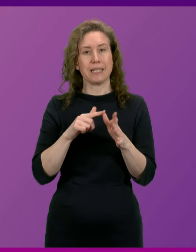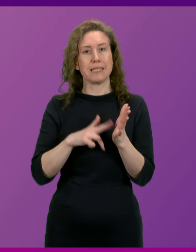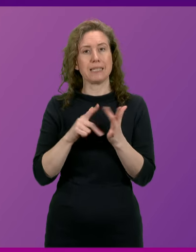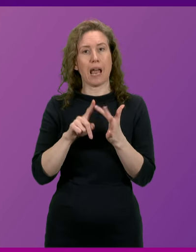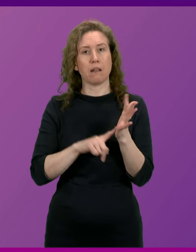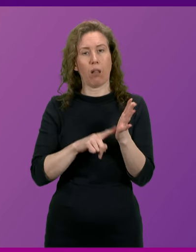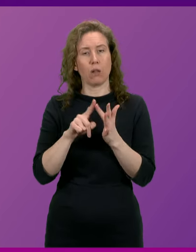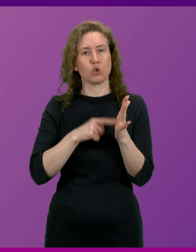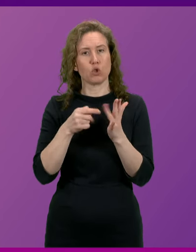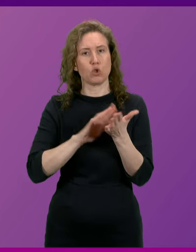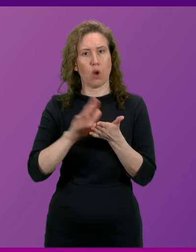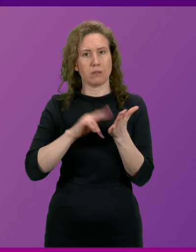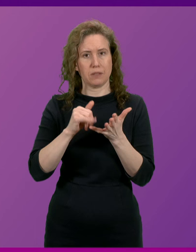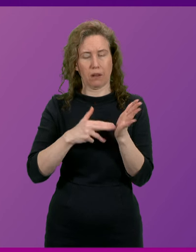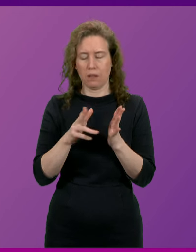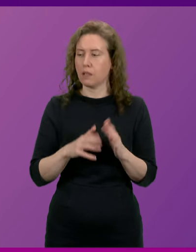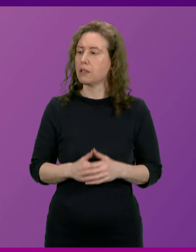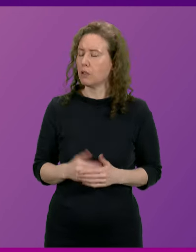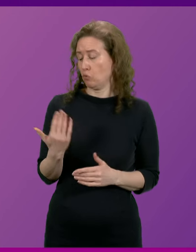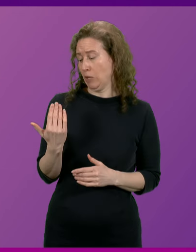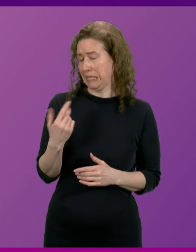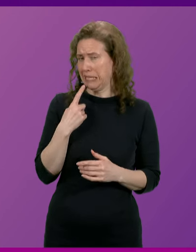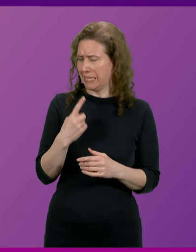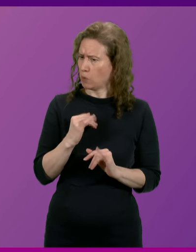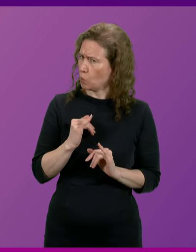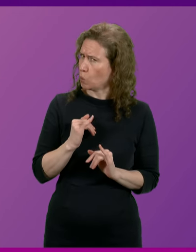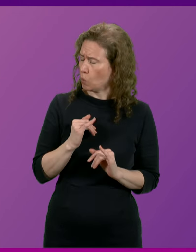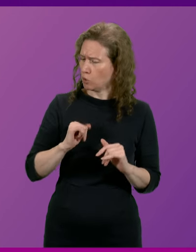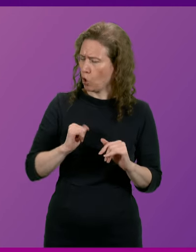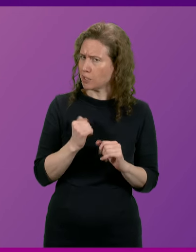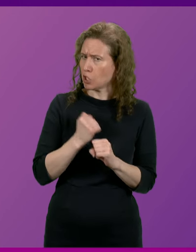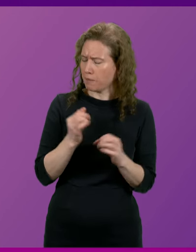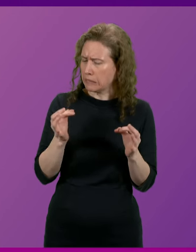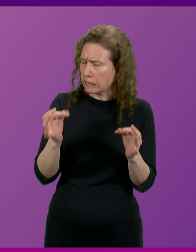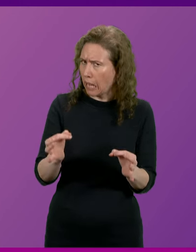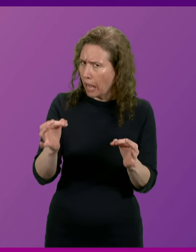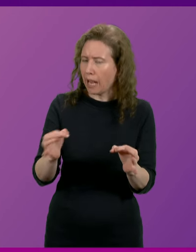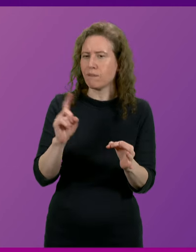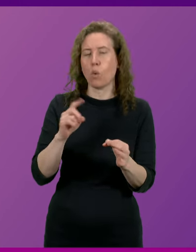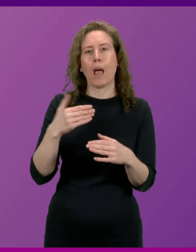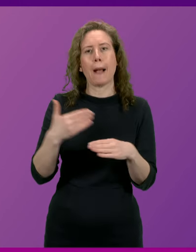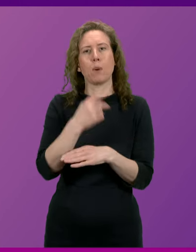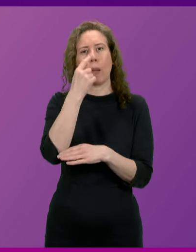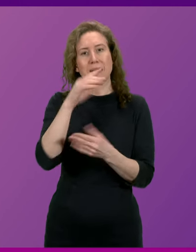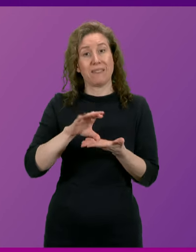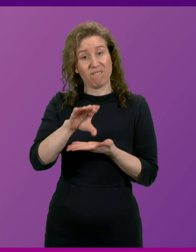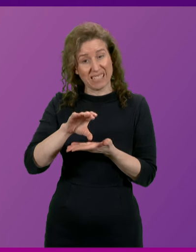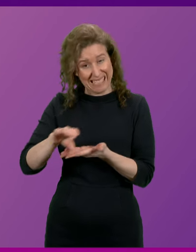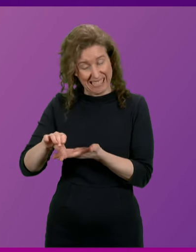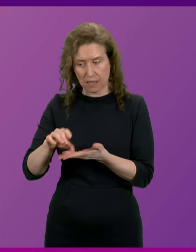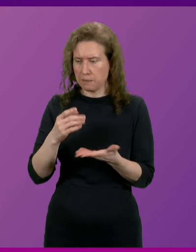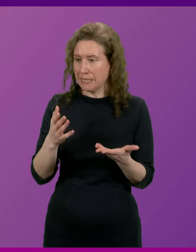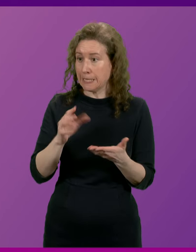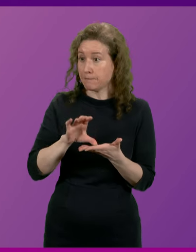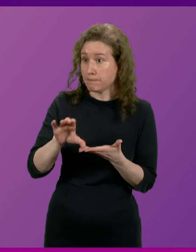In recent days there has been worrying reports regarding Scottish Government delays in allocating employability funding. Failure to confirm funds to